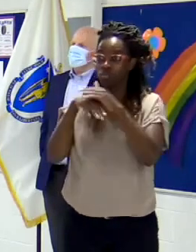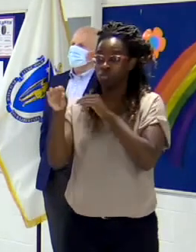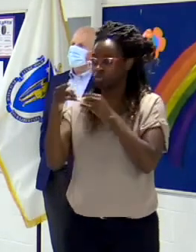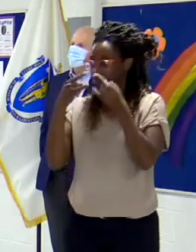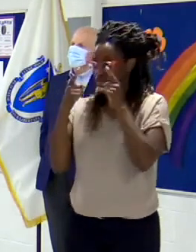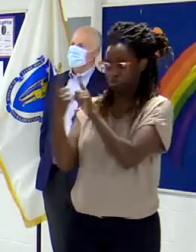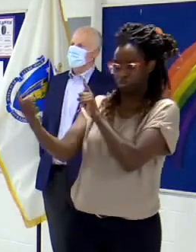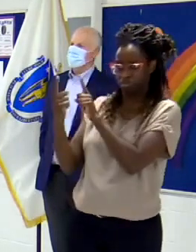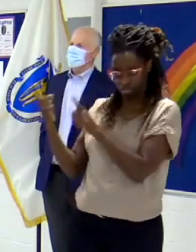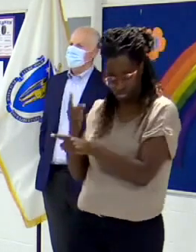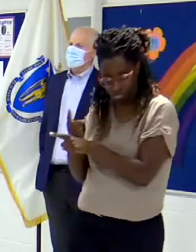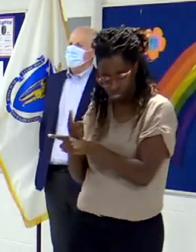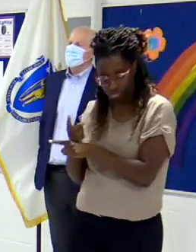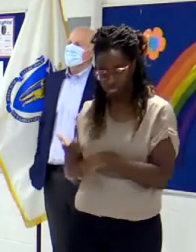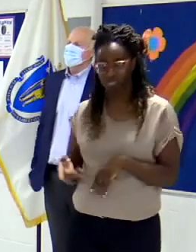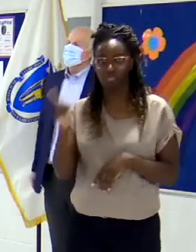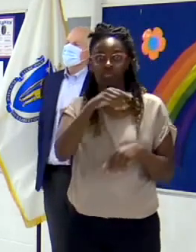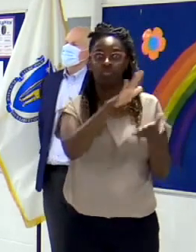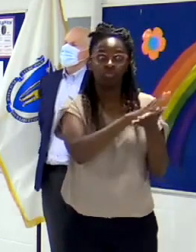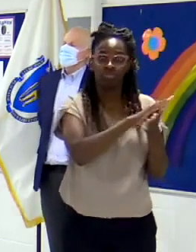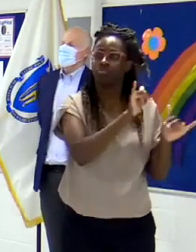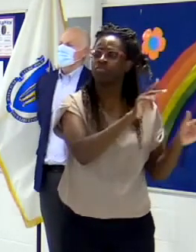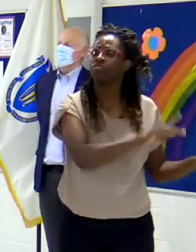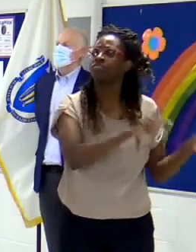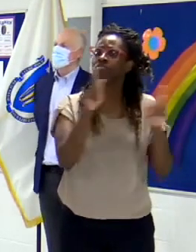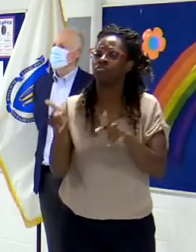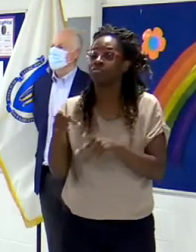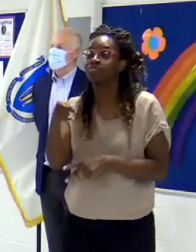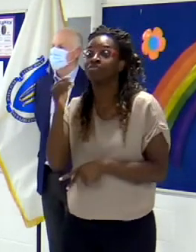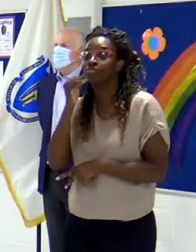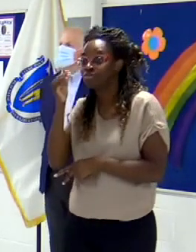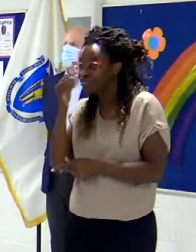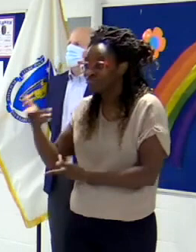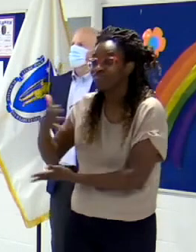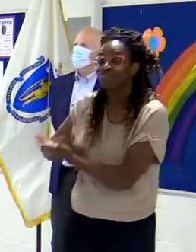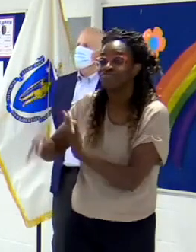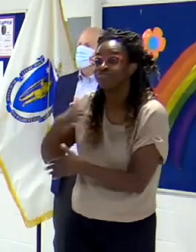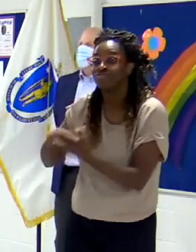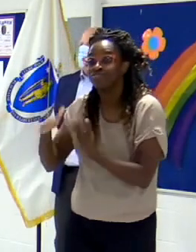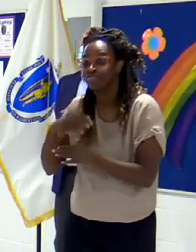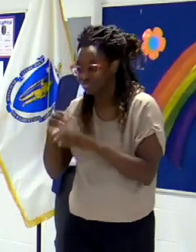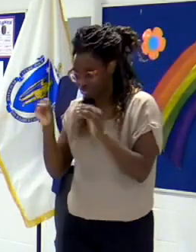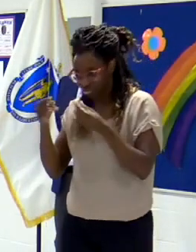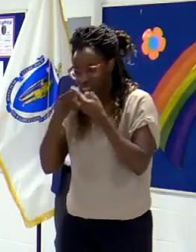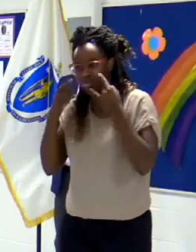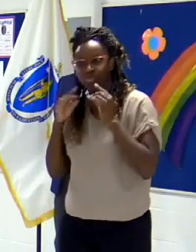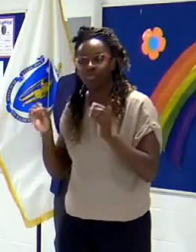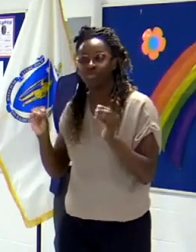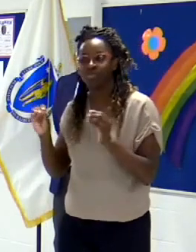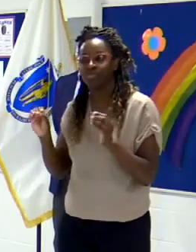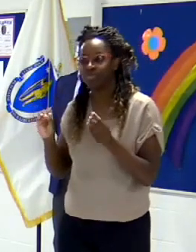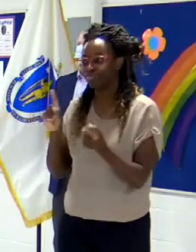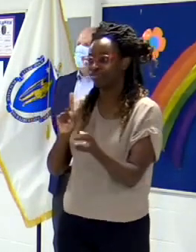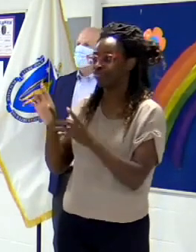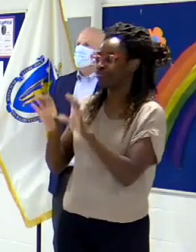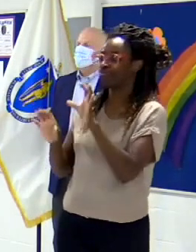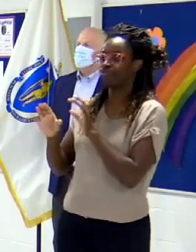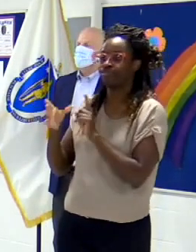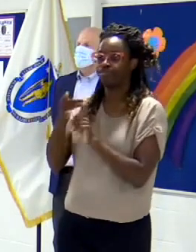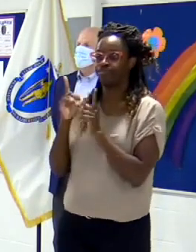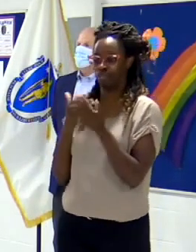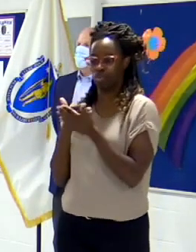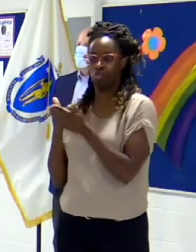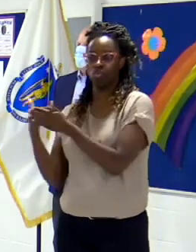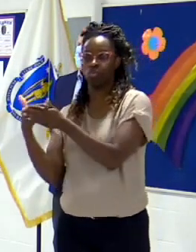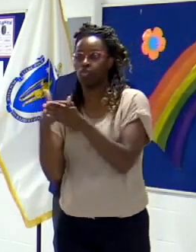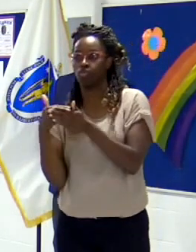your risk and your opportunity if you are infected to spread the virus is so much higher. And that's the piece that people really need